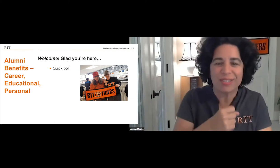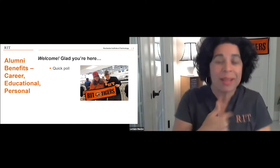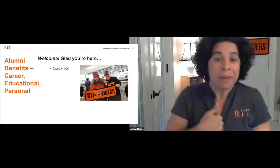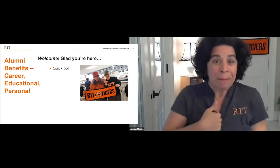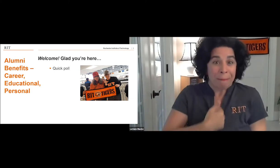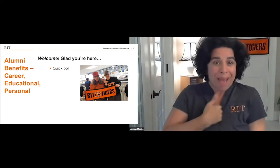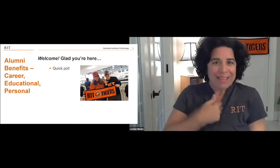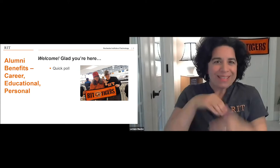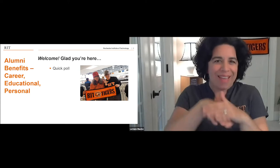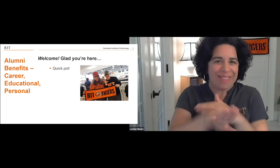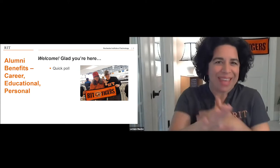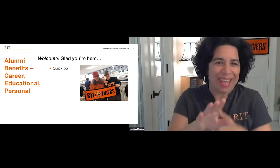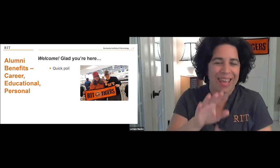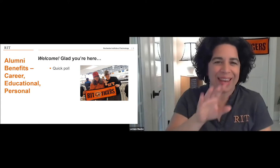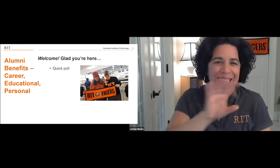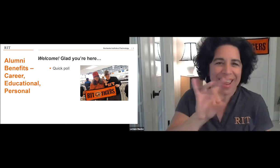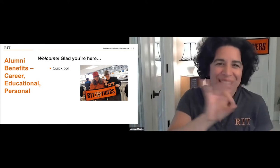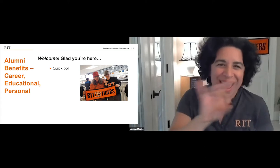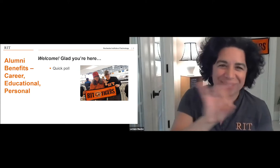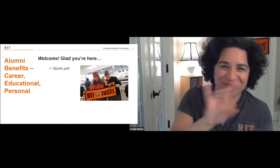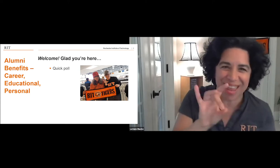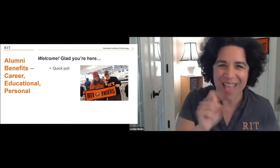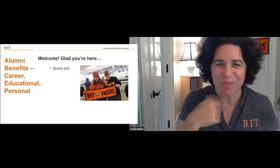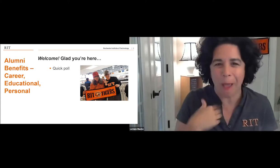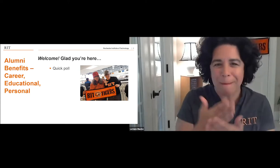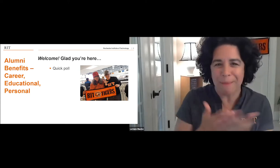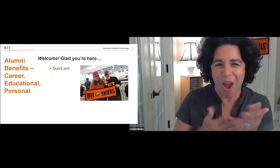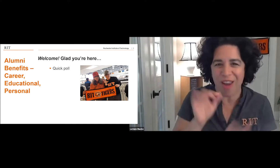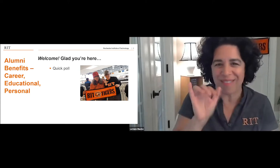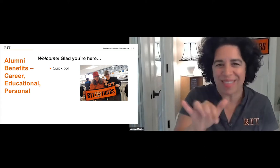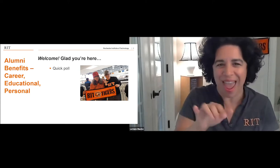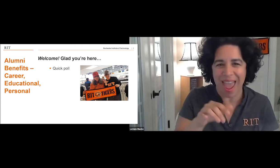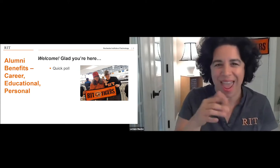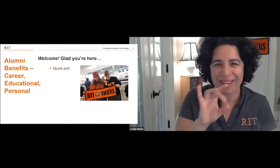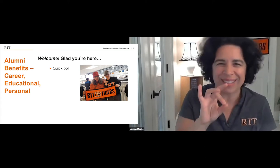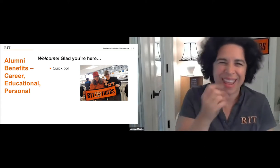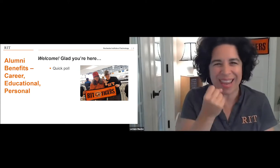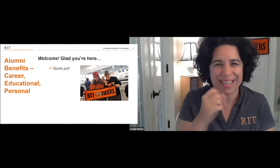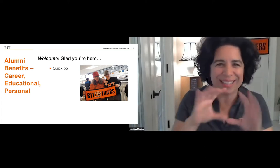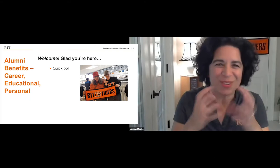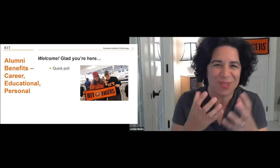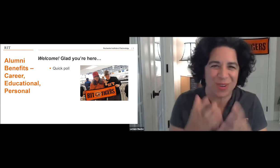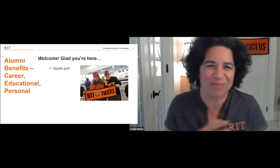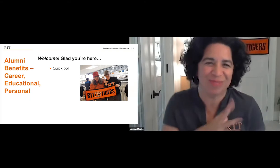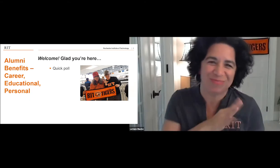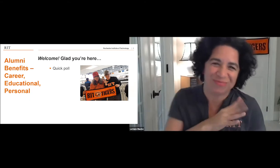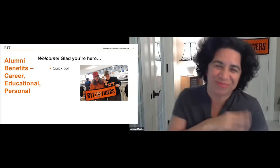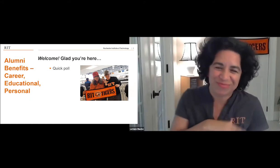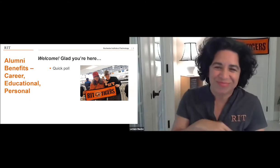We have a good variety of years. Myself, I came in in 88, so I'm a part of